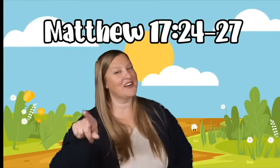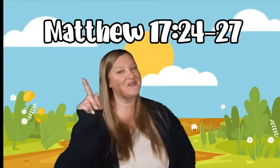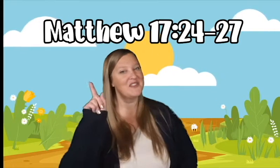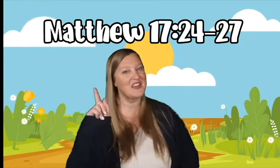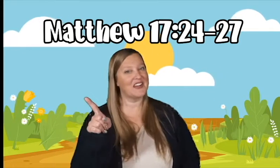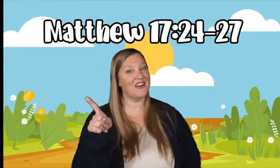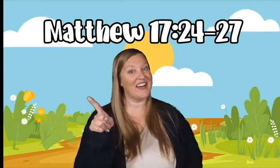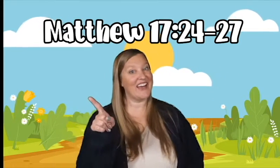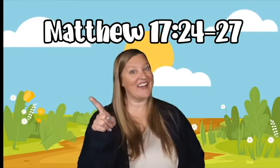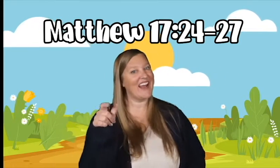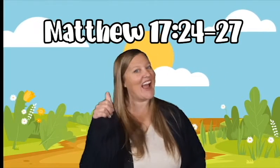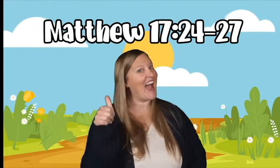Go ahead.